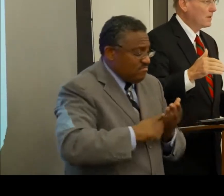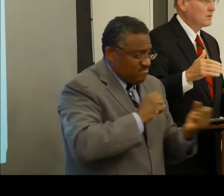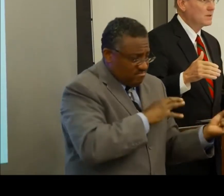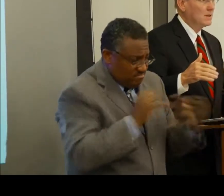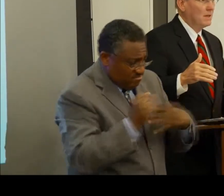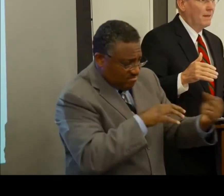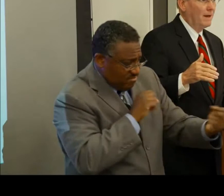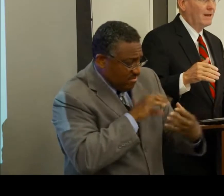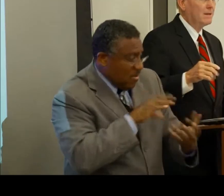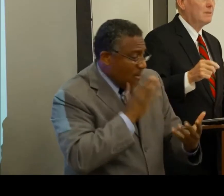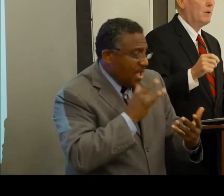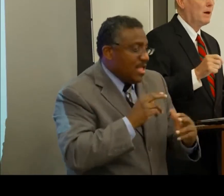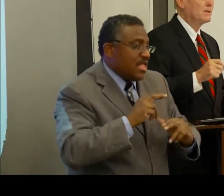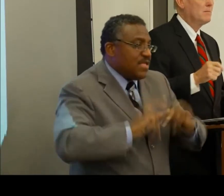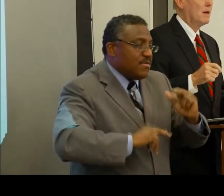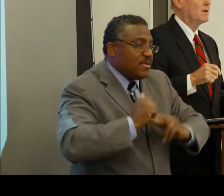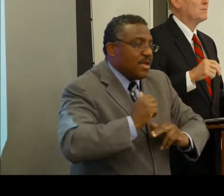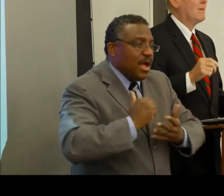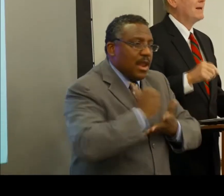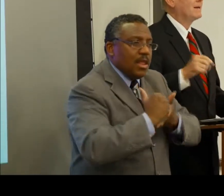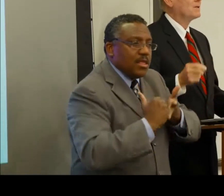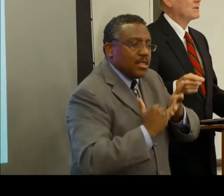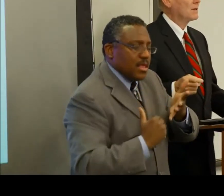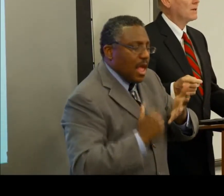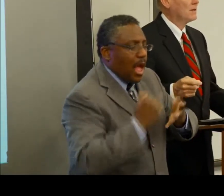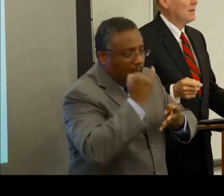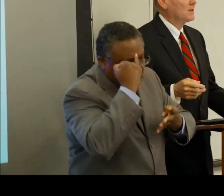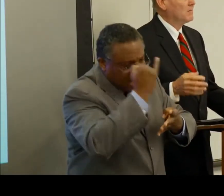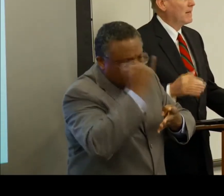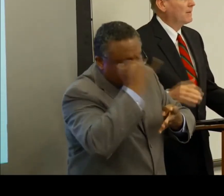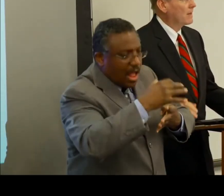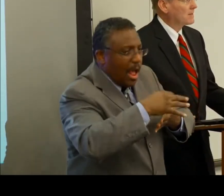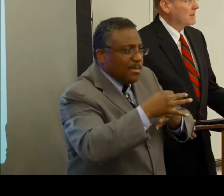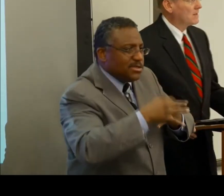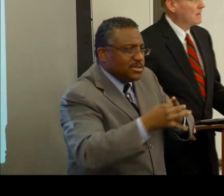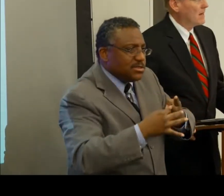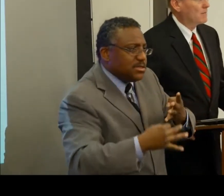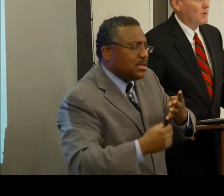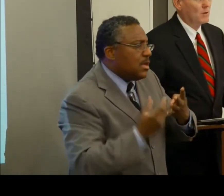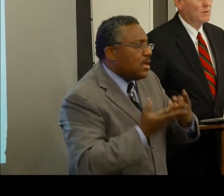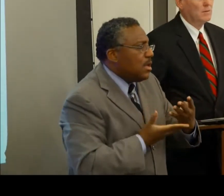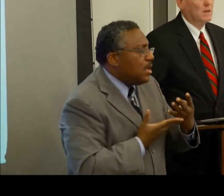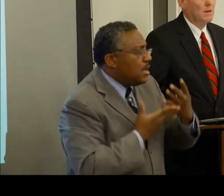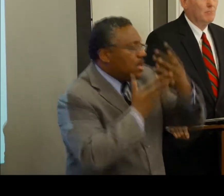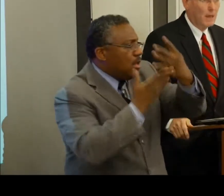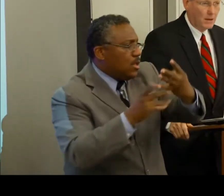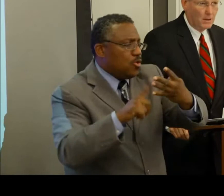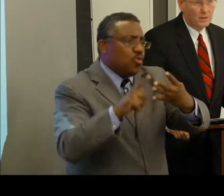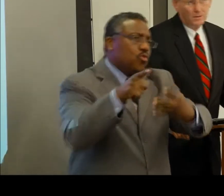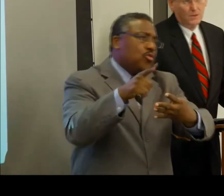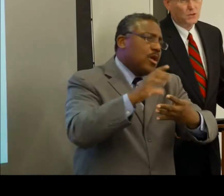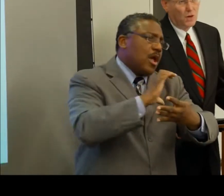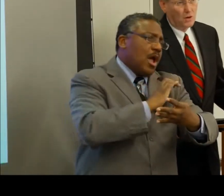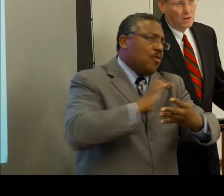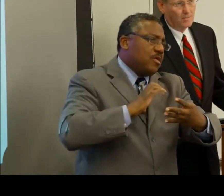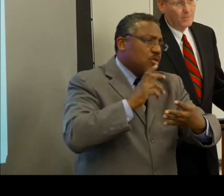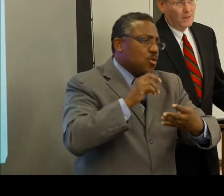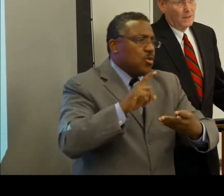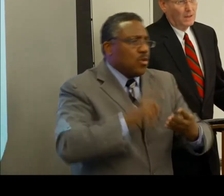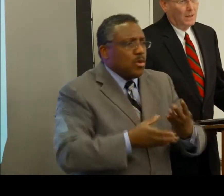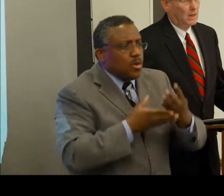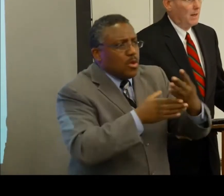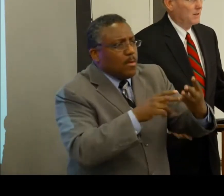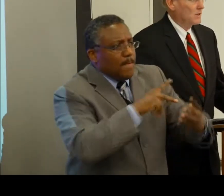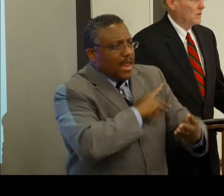of things that policymakers might consider to make the SSDI program better, stronger.